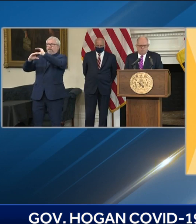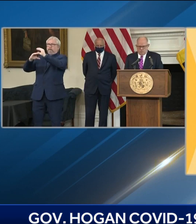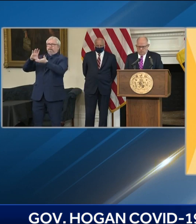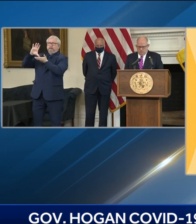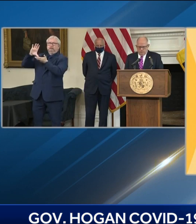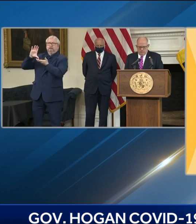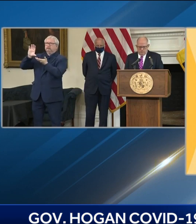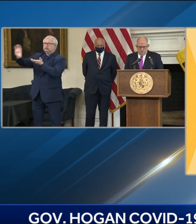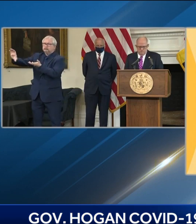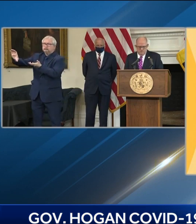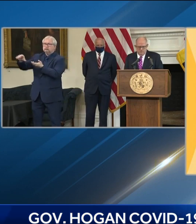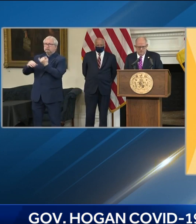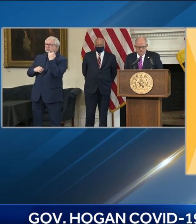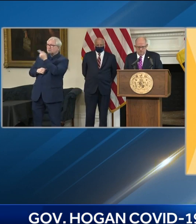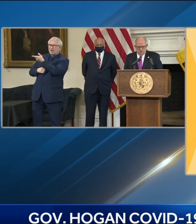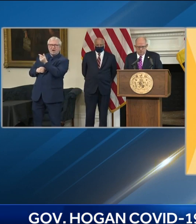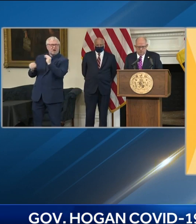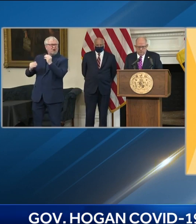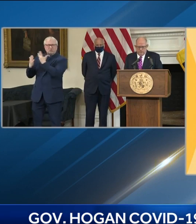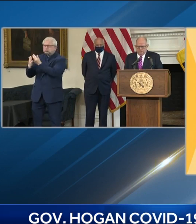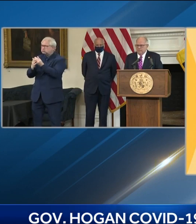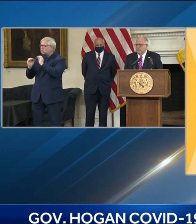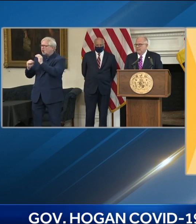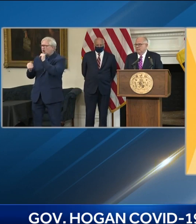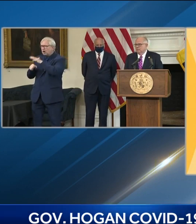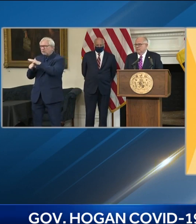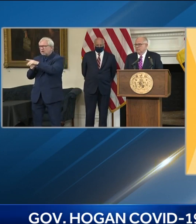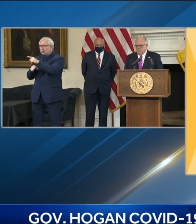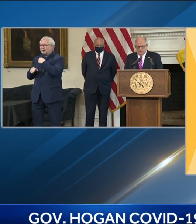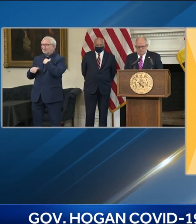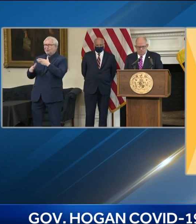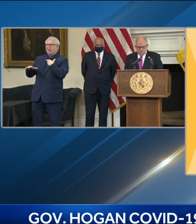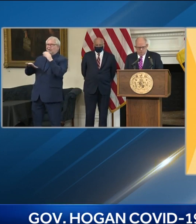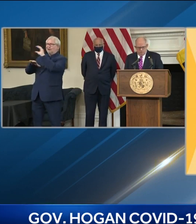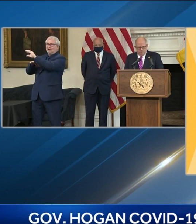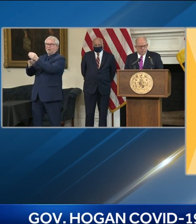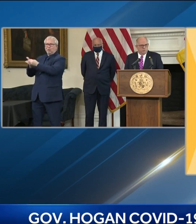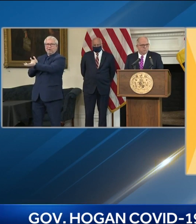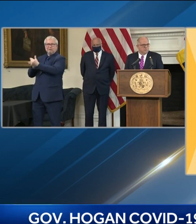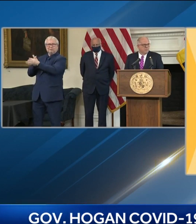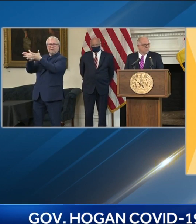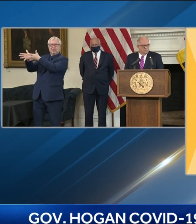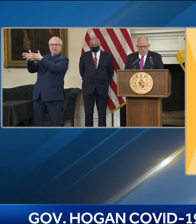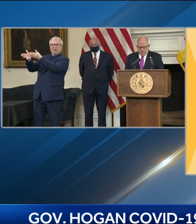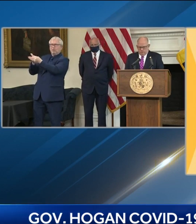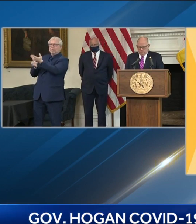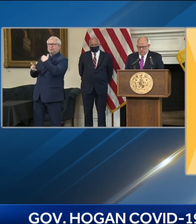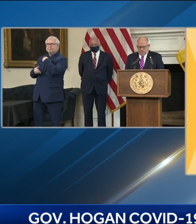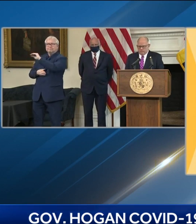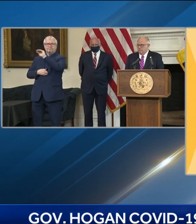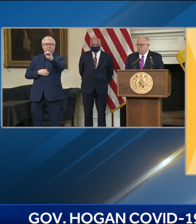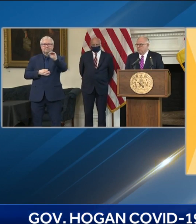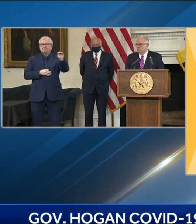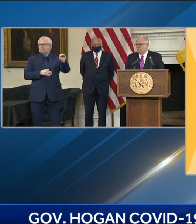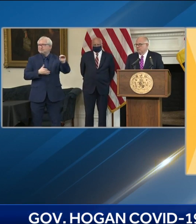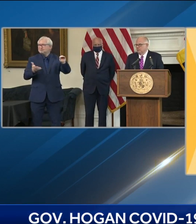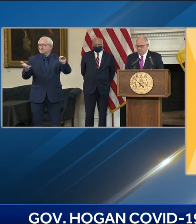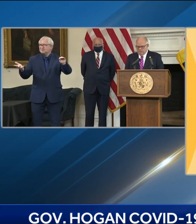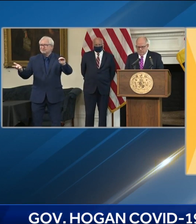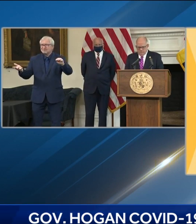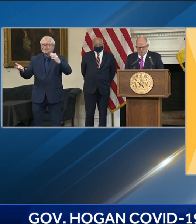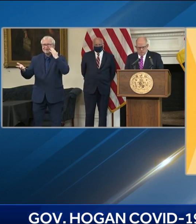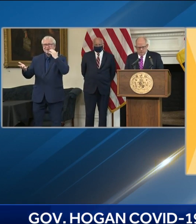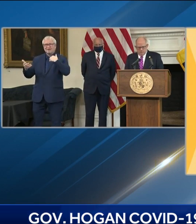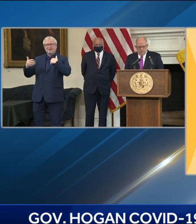arm of a person who needs it. Doses cannot be allowed to sit on shelves or in freezers while hundreds of thousands of people